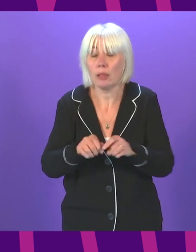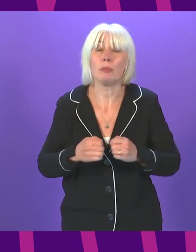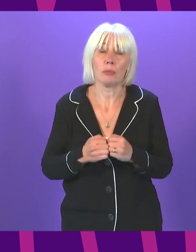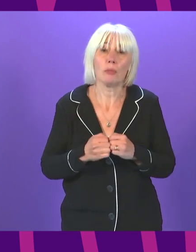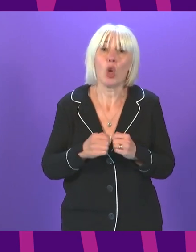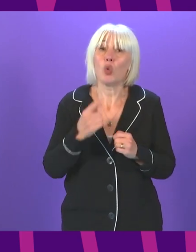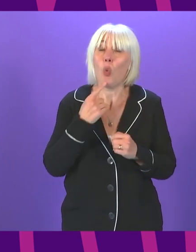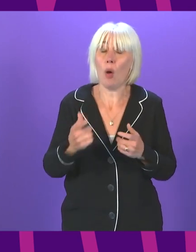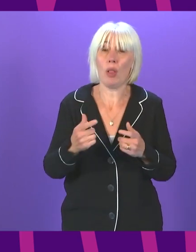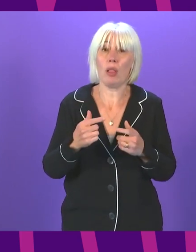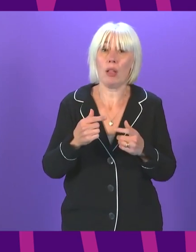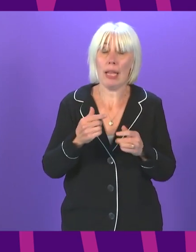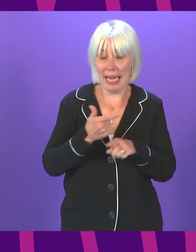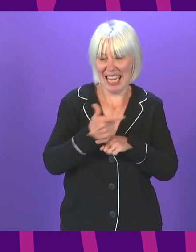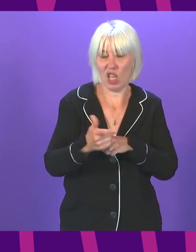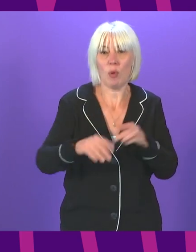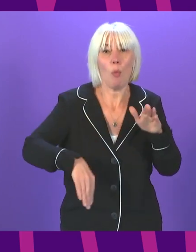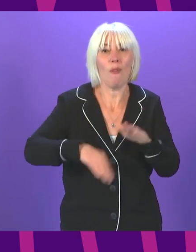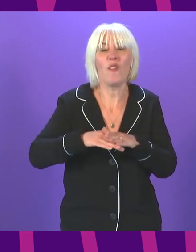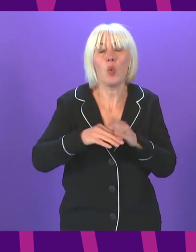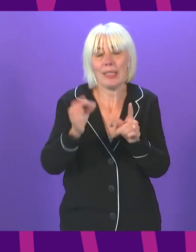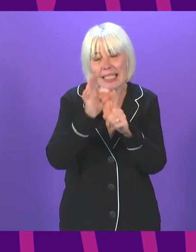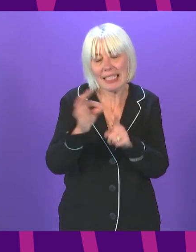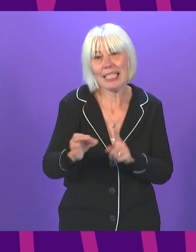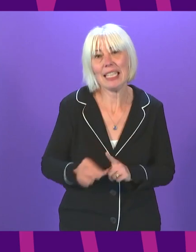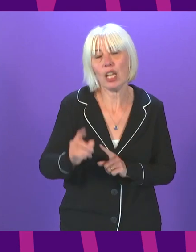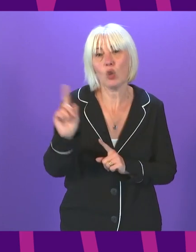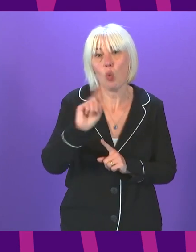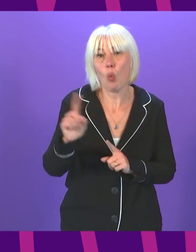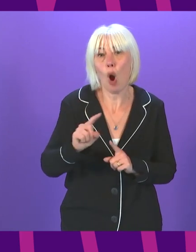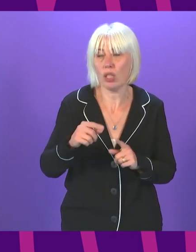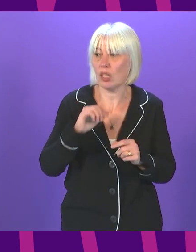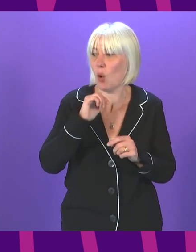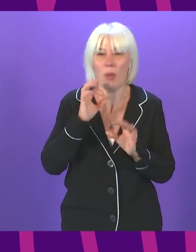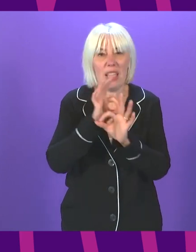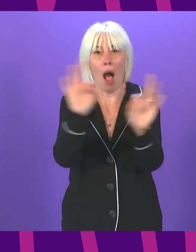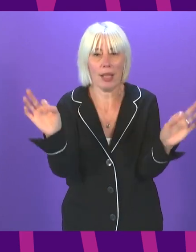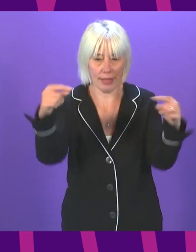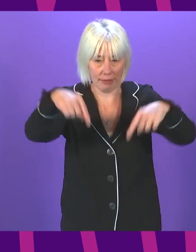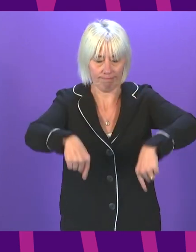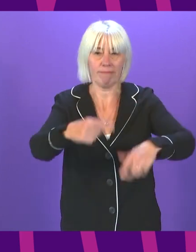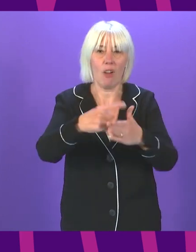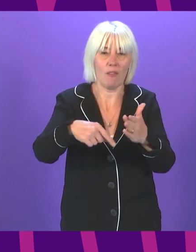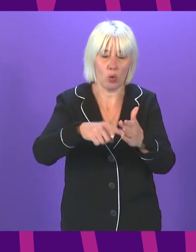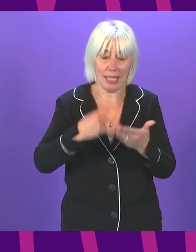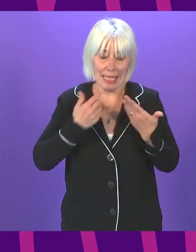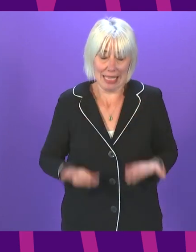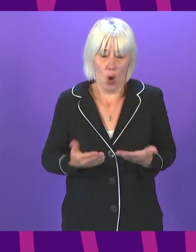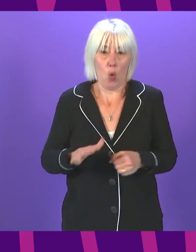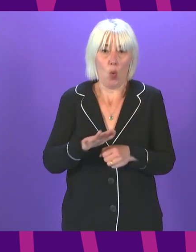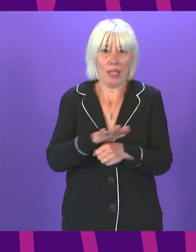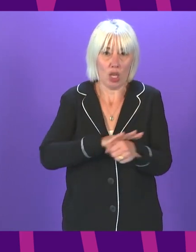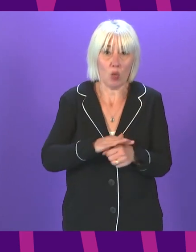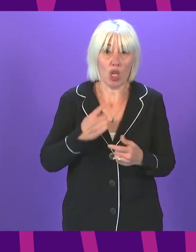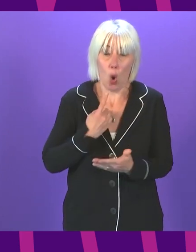set out more fully next week the details of that and what we are asking parliament to vote on. We are in a situation right now and we are far